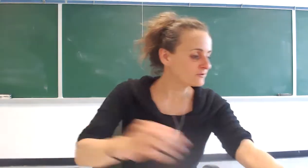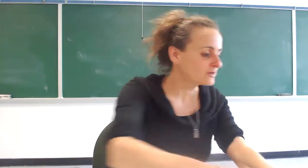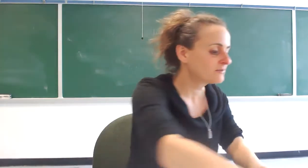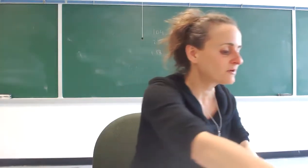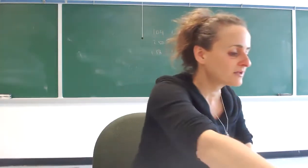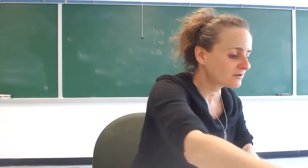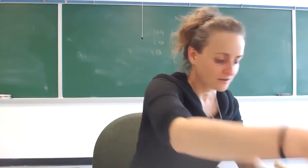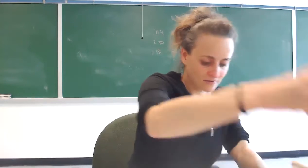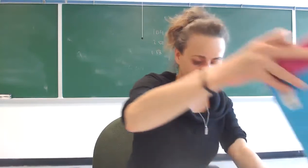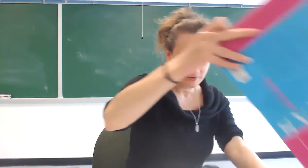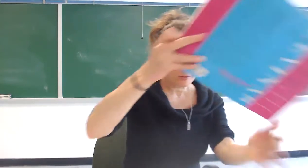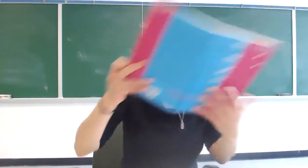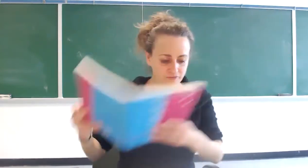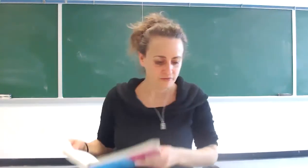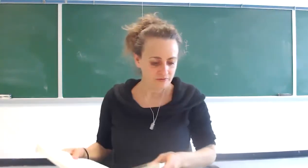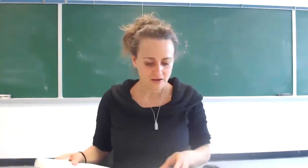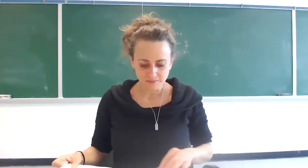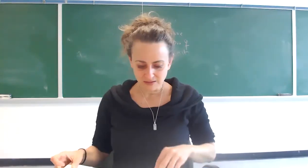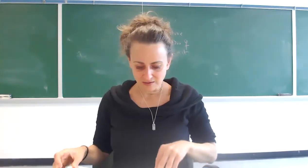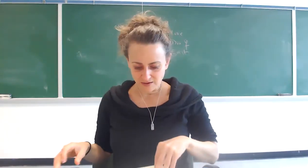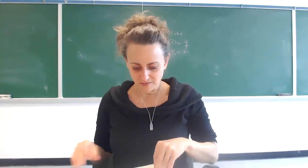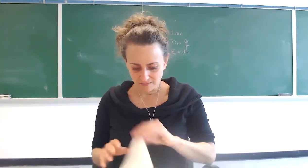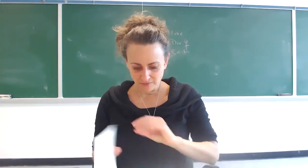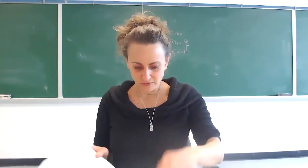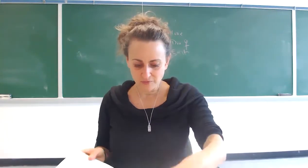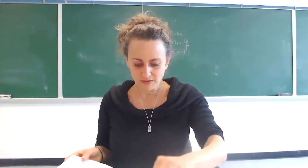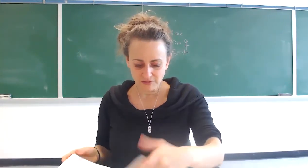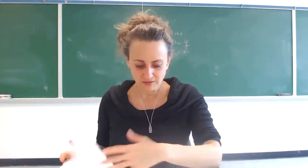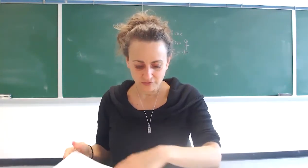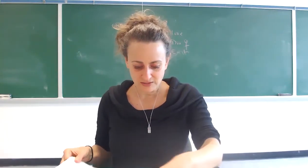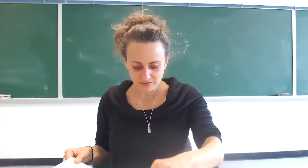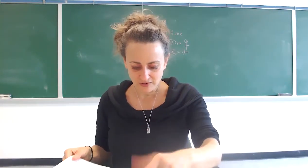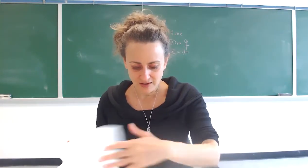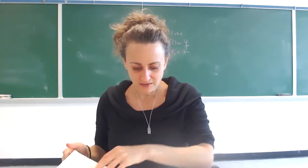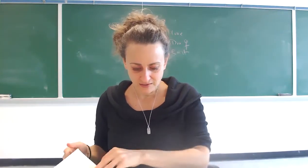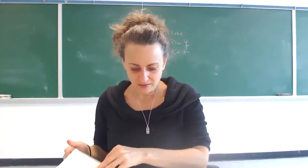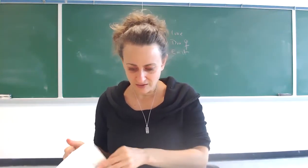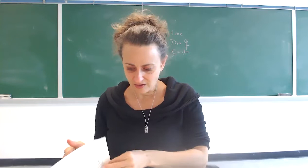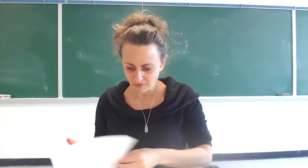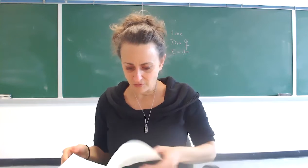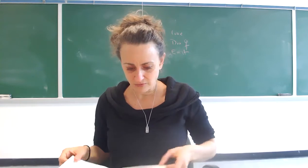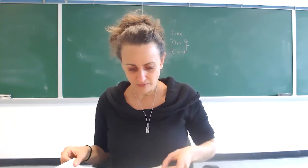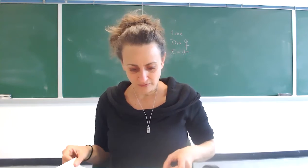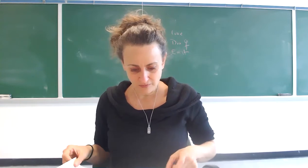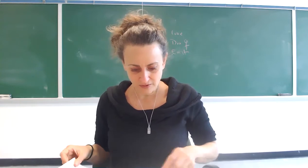quickly again a um a quote for god being um the human being the trace of god i think i have a quote here somewhere